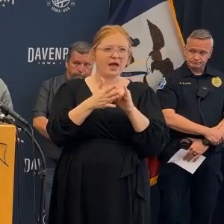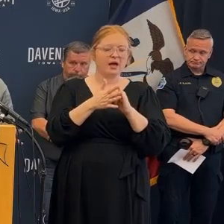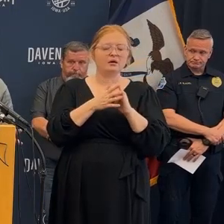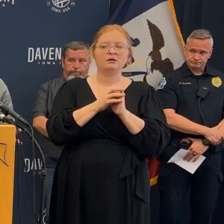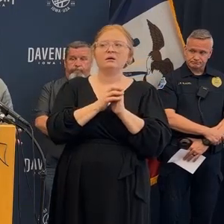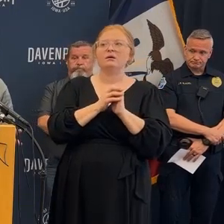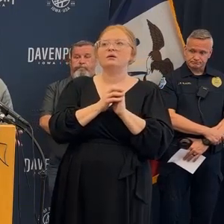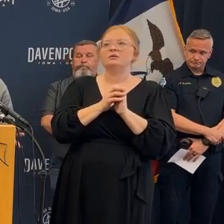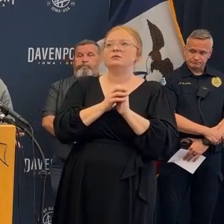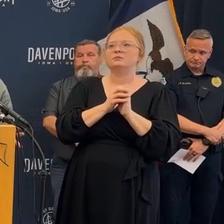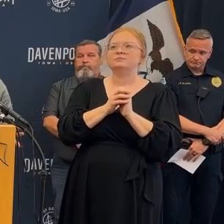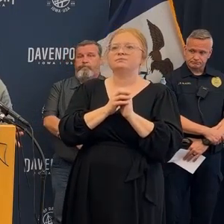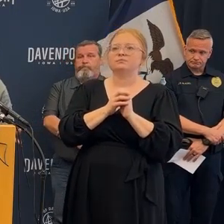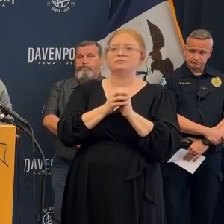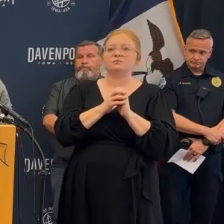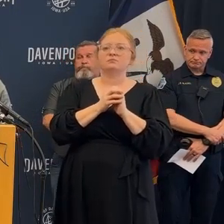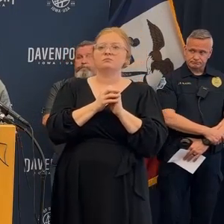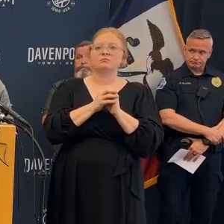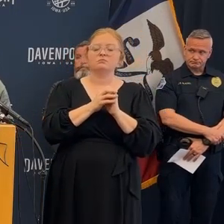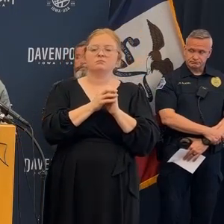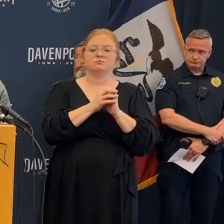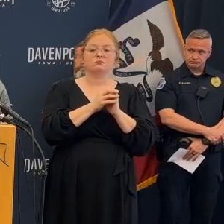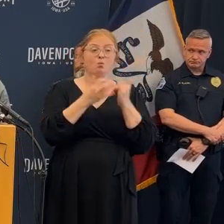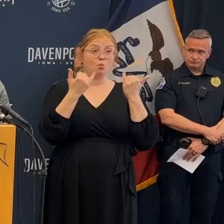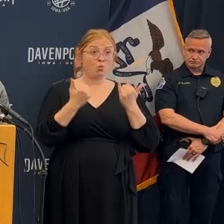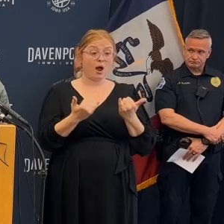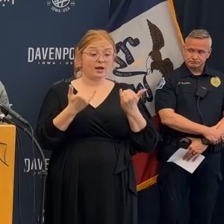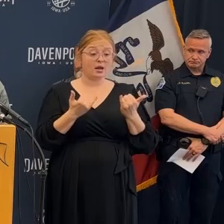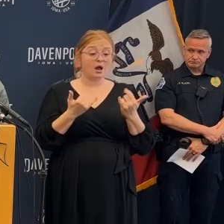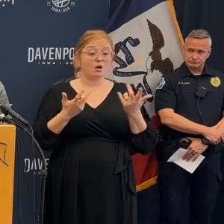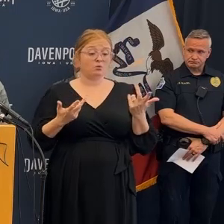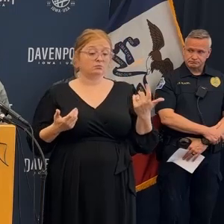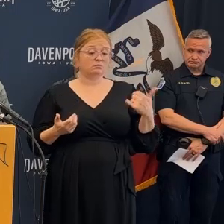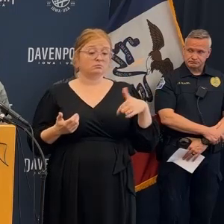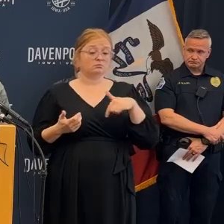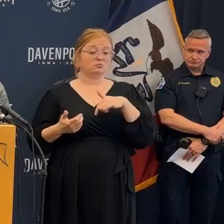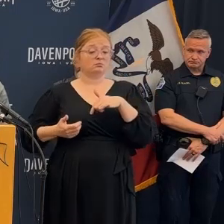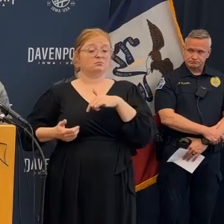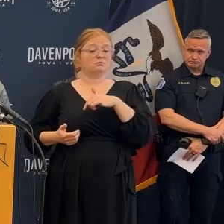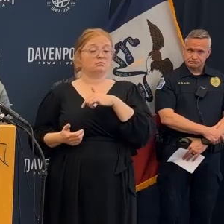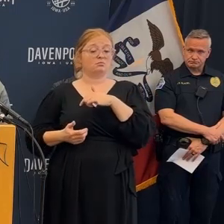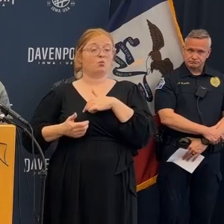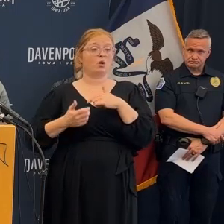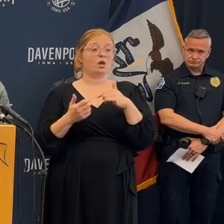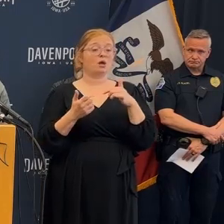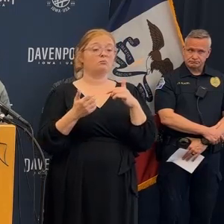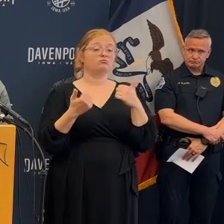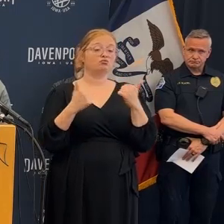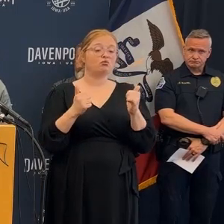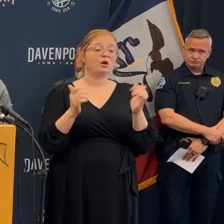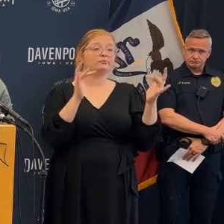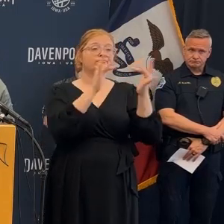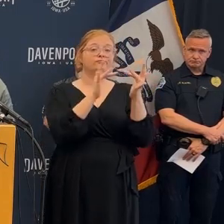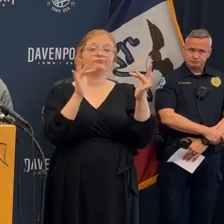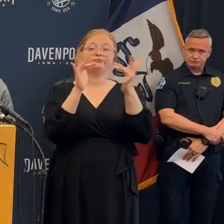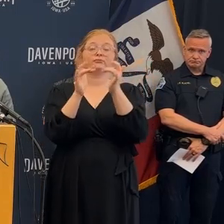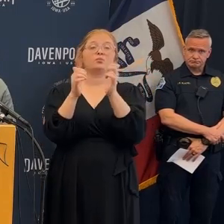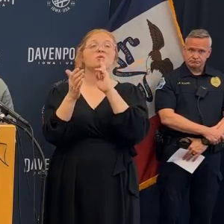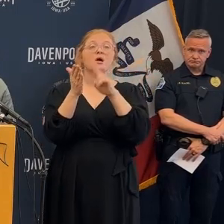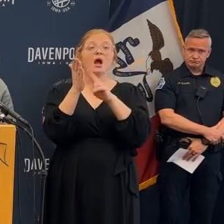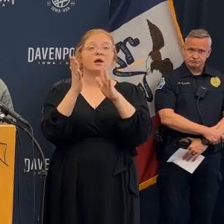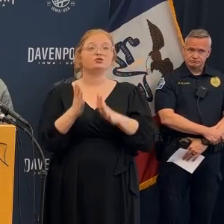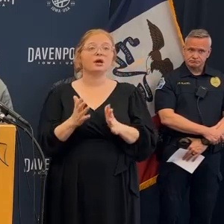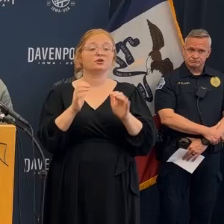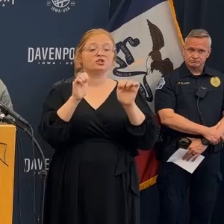a coordinated demolition methodically there's a lot of weight load on that rooftop there